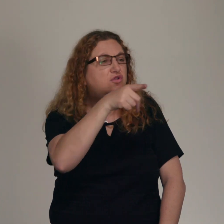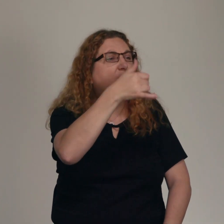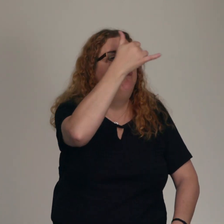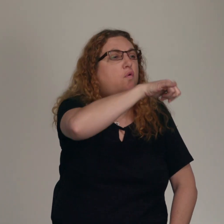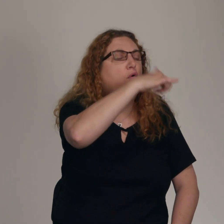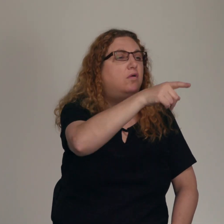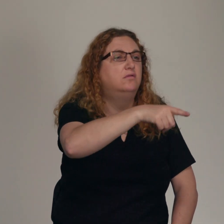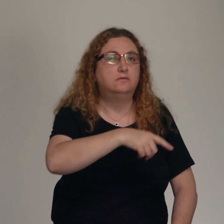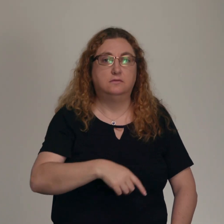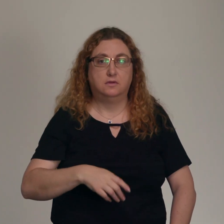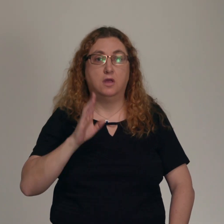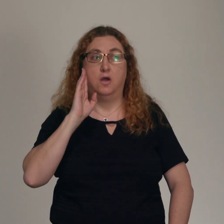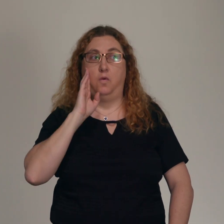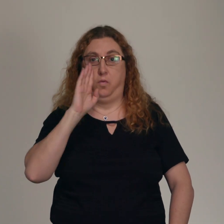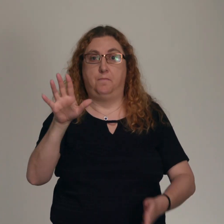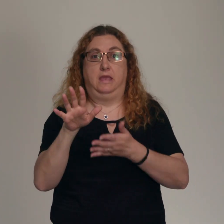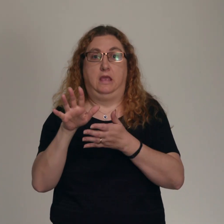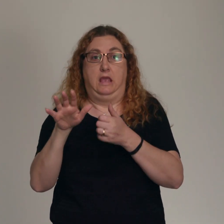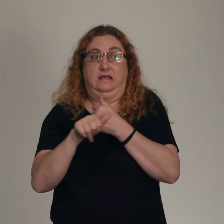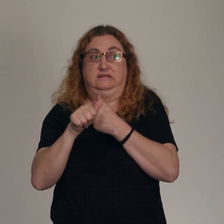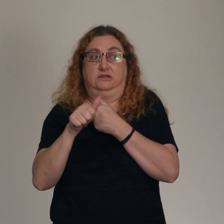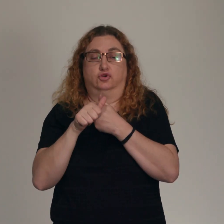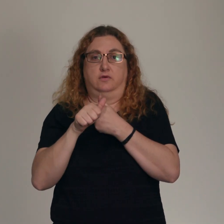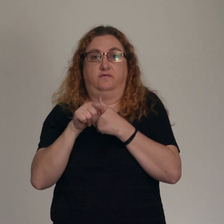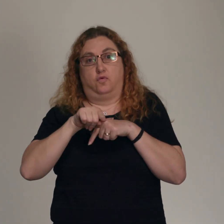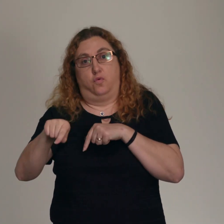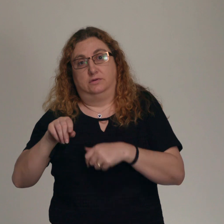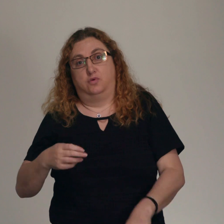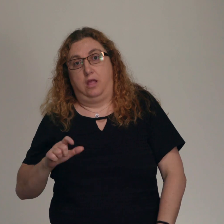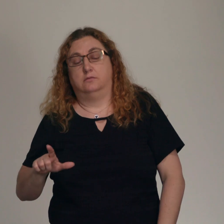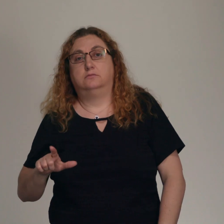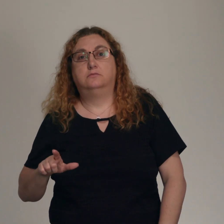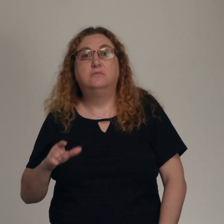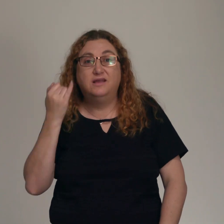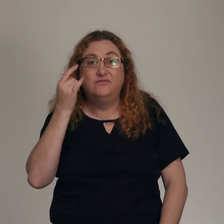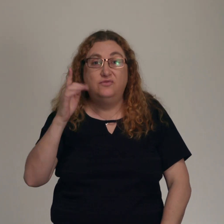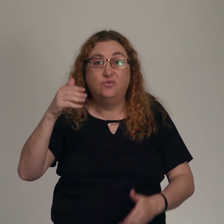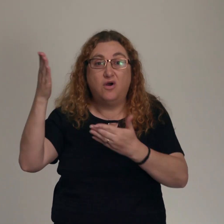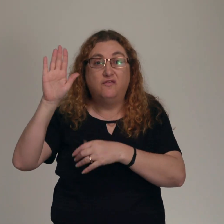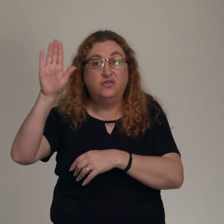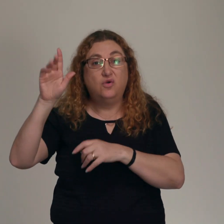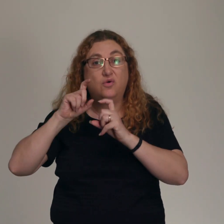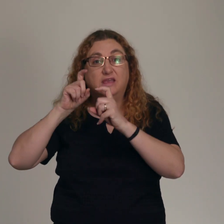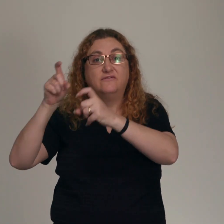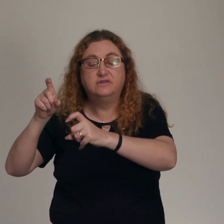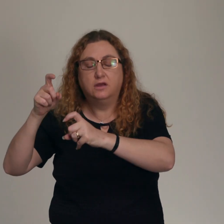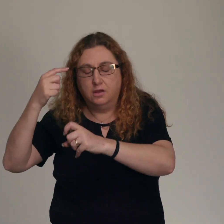be in danger of the fire of hell. Therefore, if you're offering your gift at the altar and there remember that your brother or sister